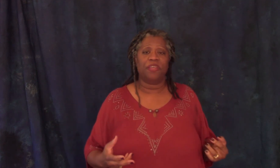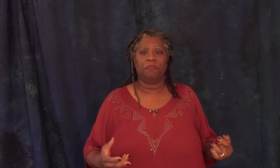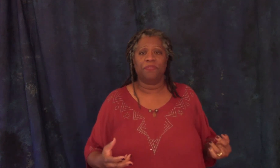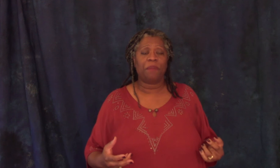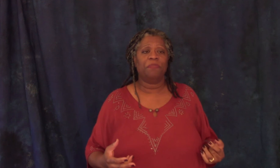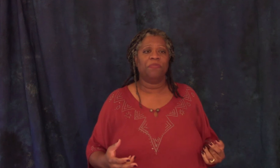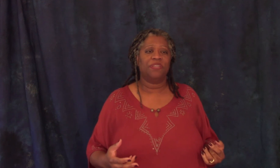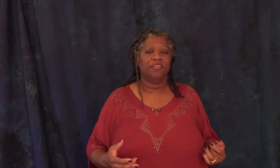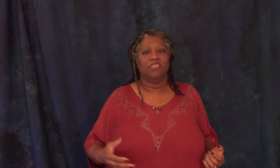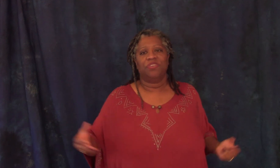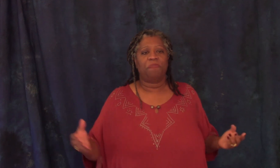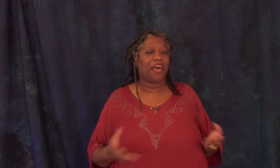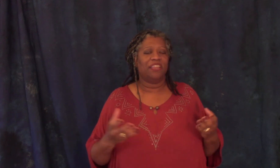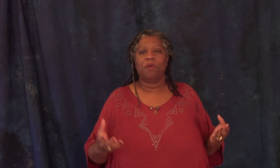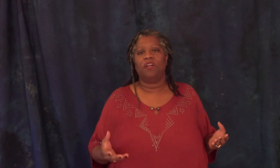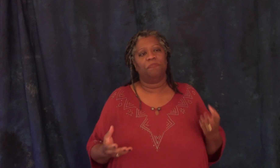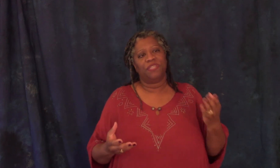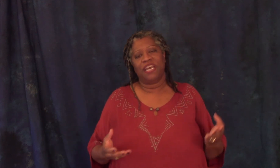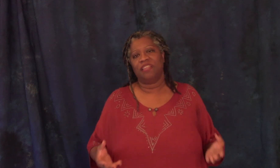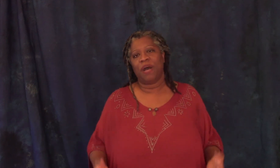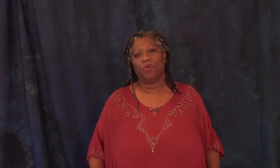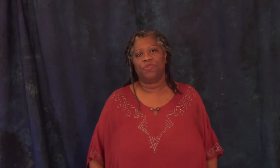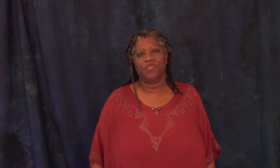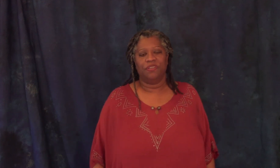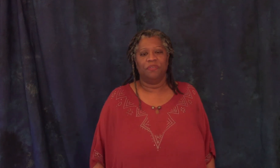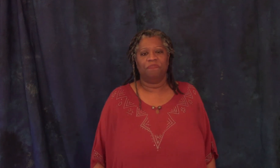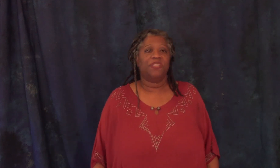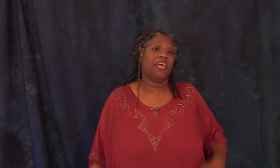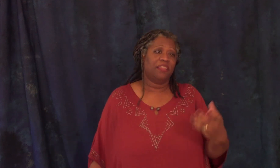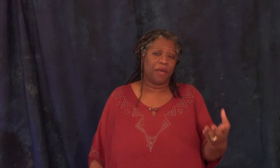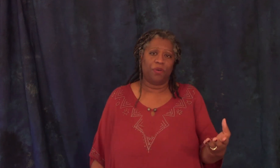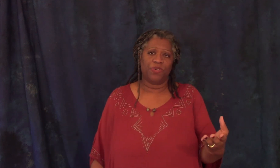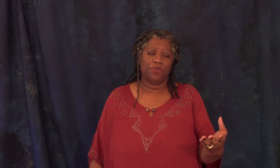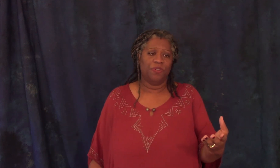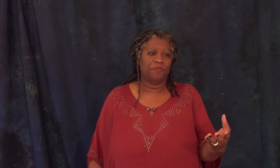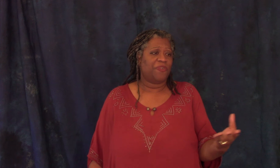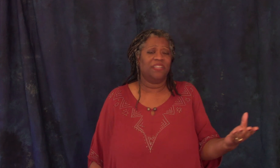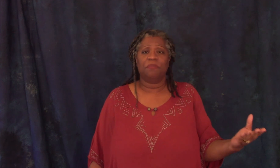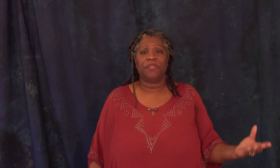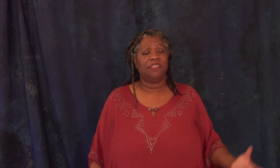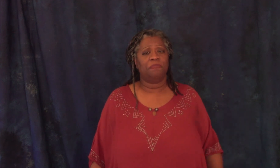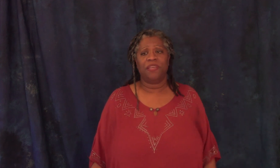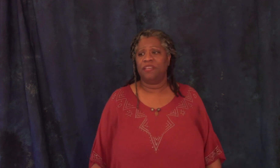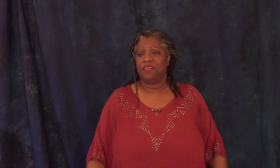them family members they're packing them all up to take them out to take them out to find some place to be there